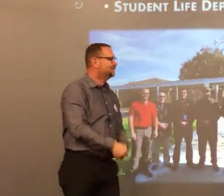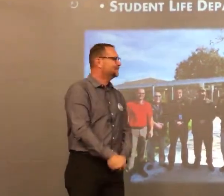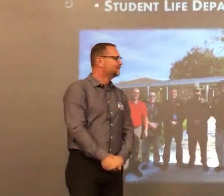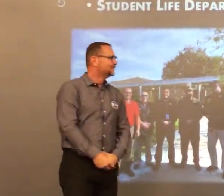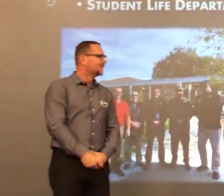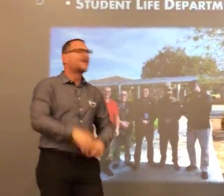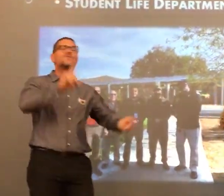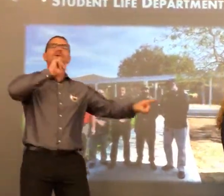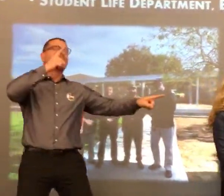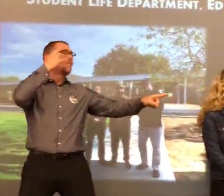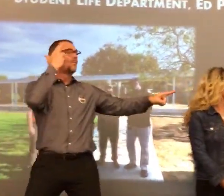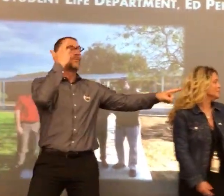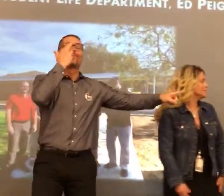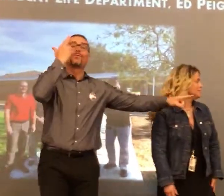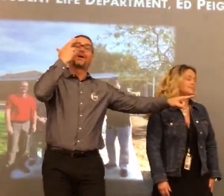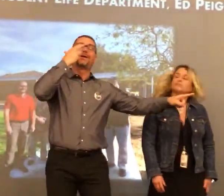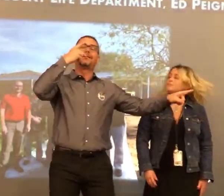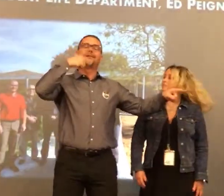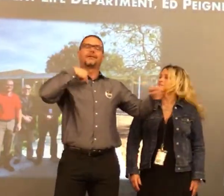have a few words that you would like to say